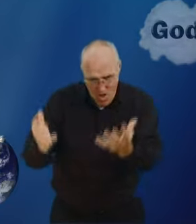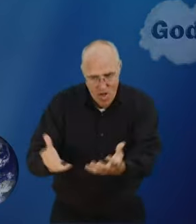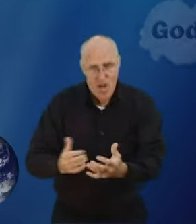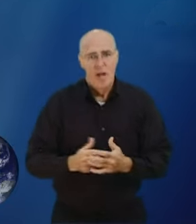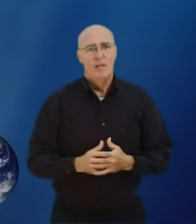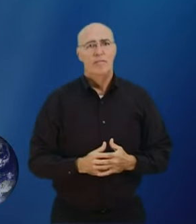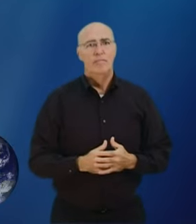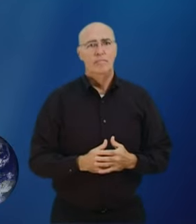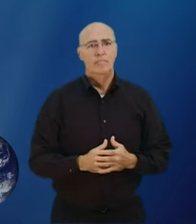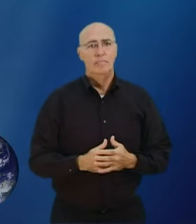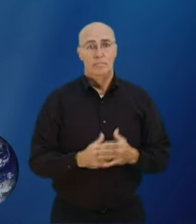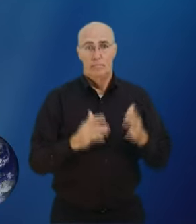came to the world